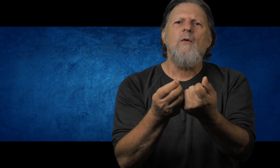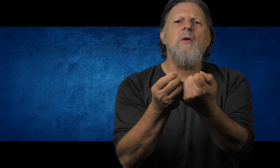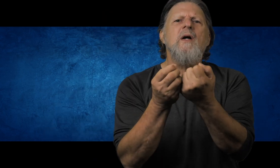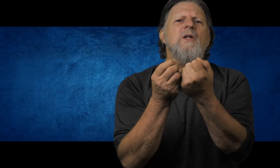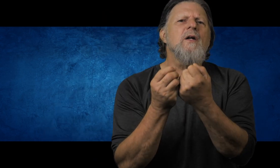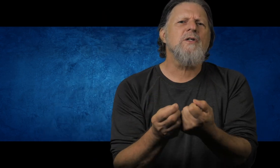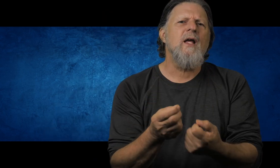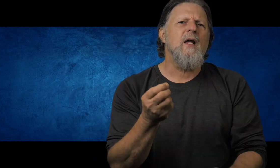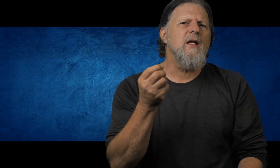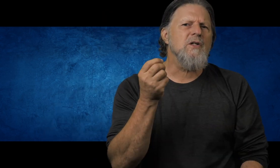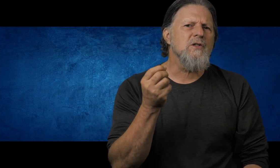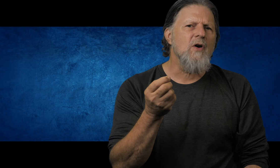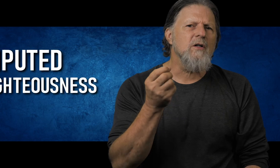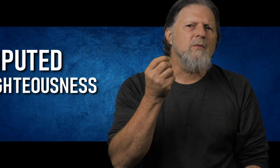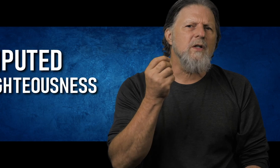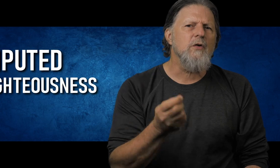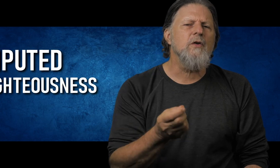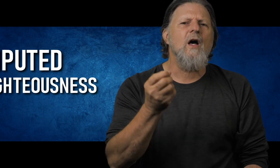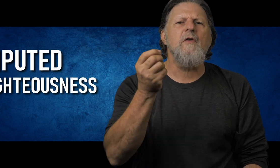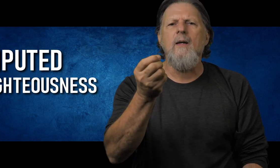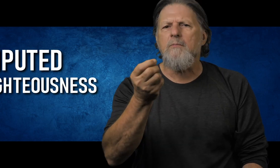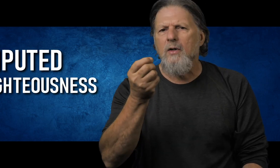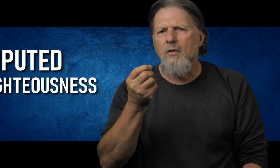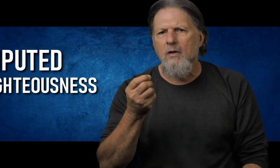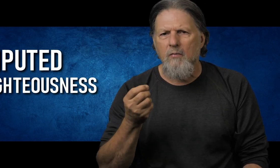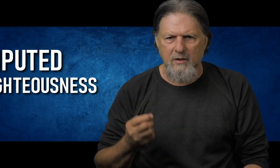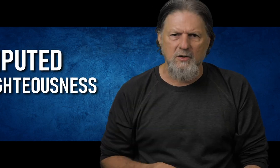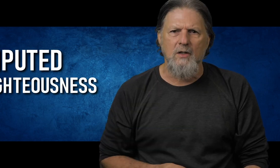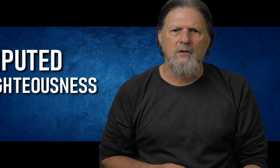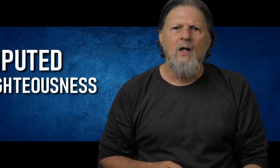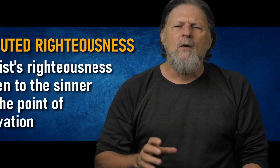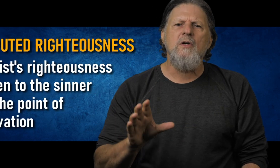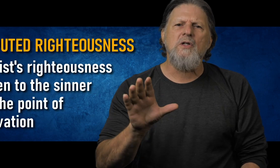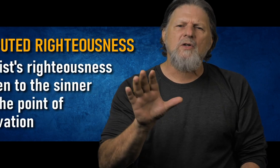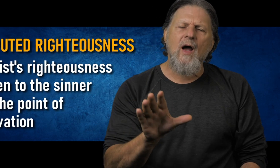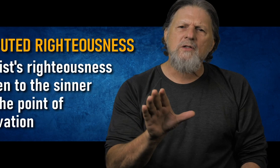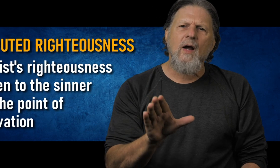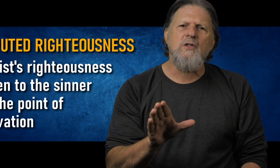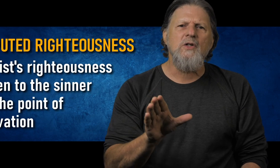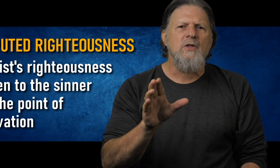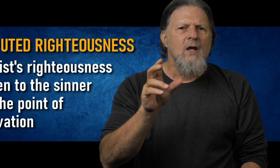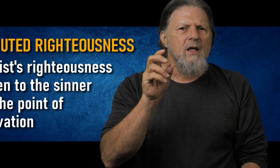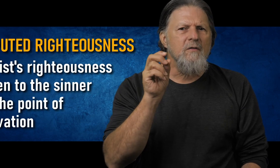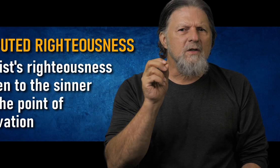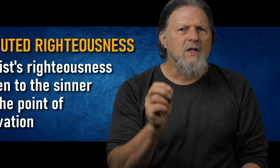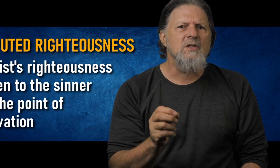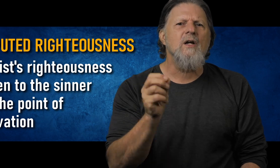we must understand it is constructed with the truth of imputed righteousness, which is Christ's righteousness given to the sinner